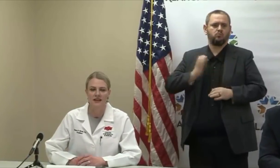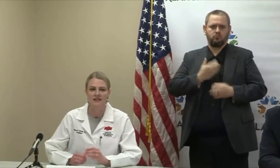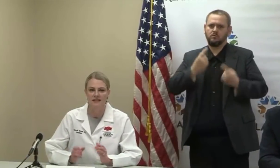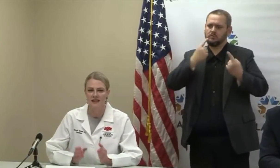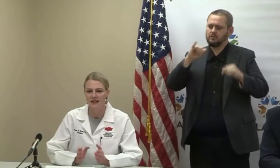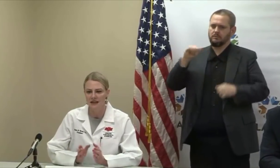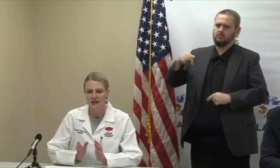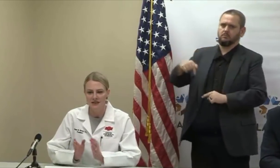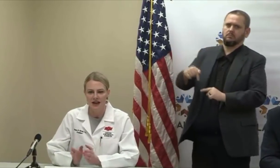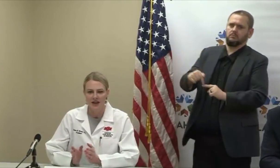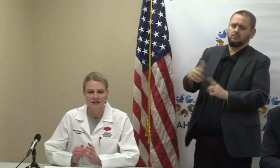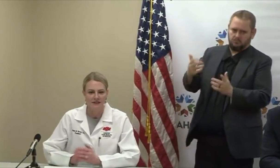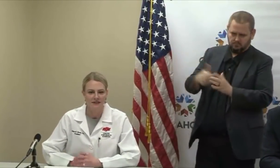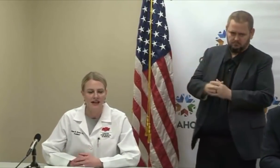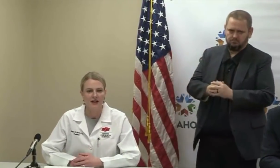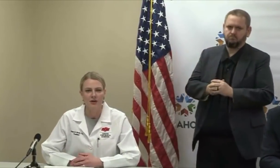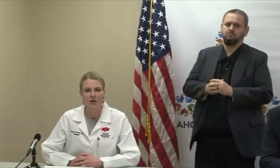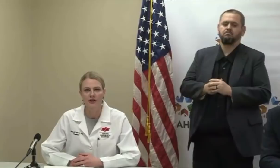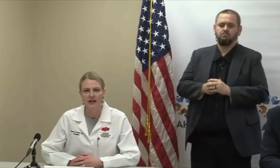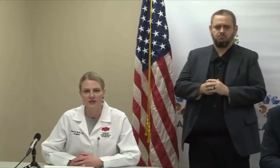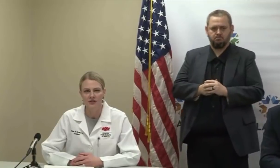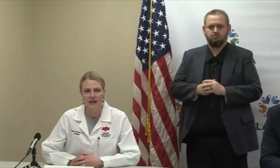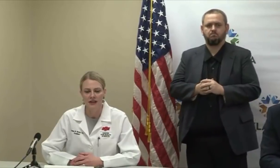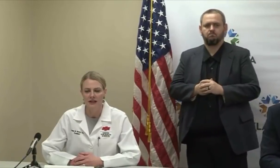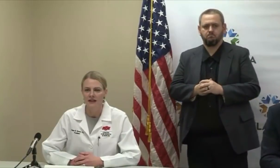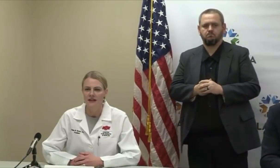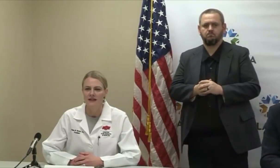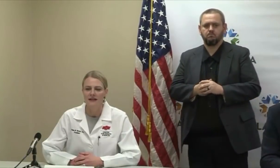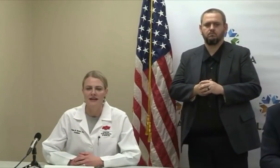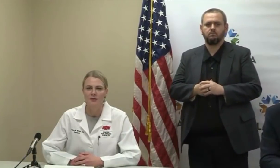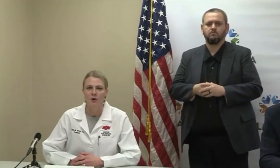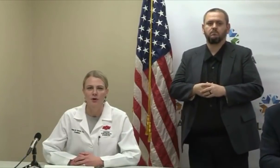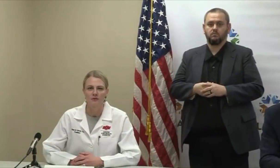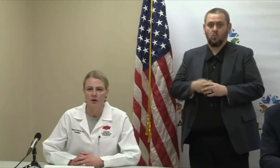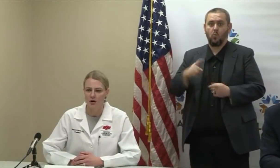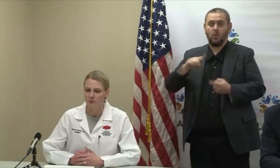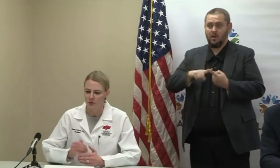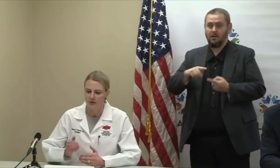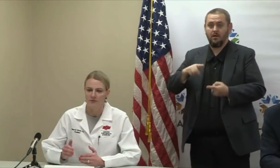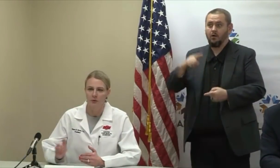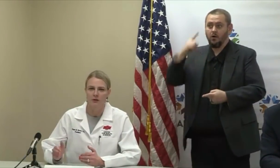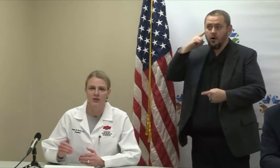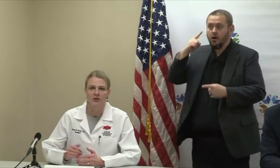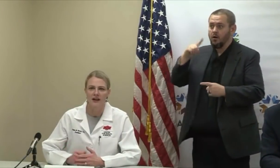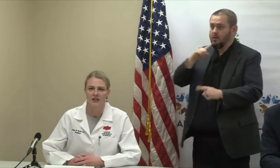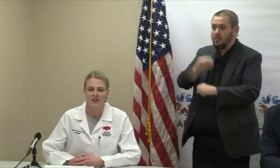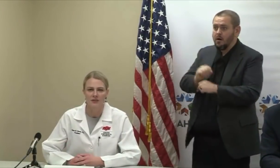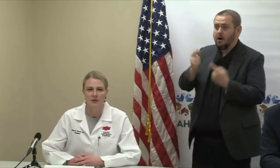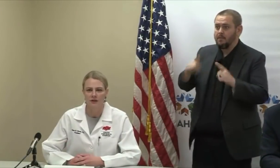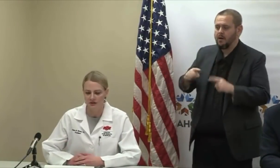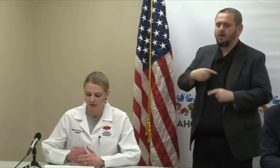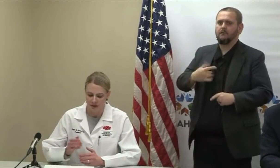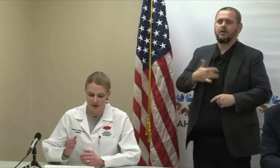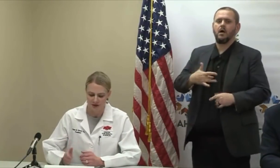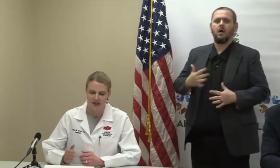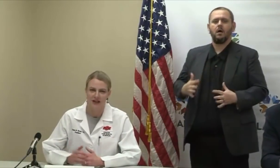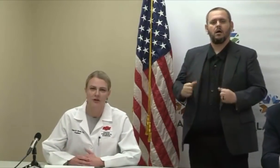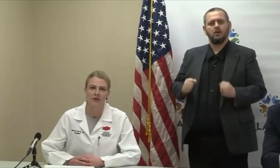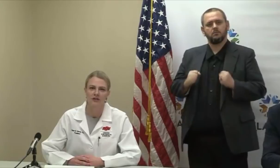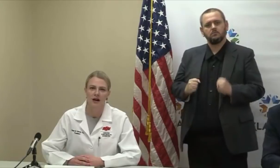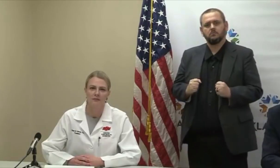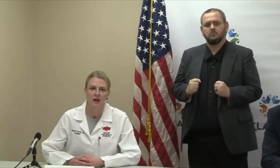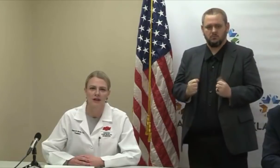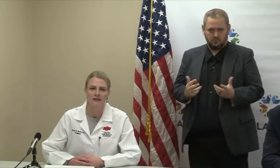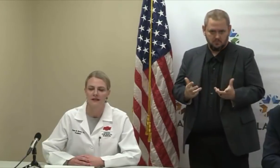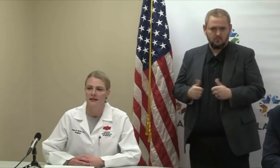crisis. And seeing that occur yesterday as a part of our moving forward strategy, that we are staying